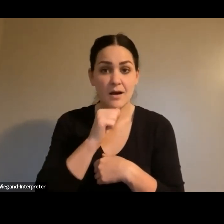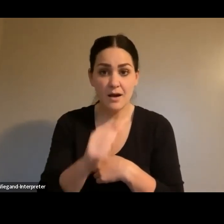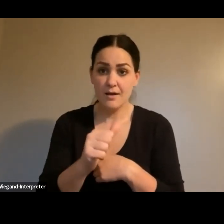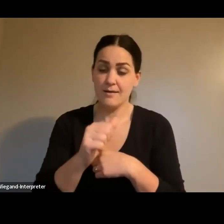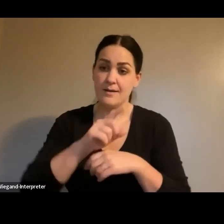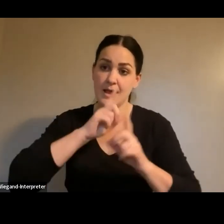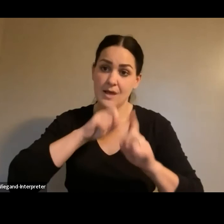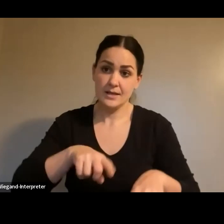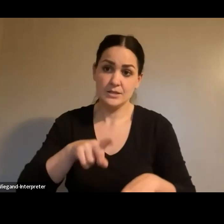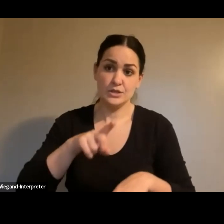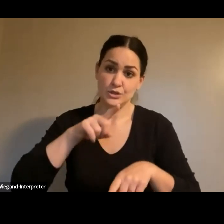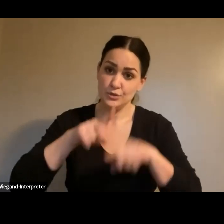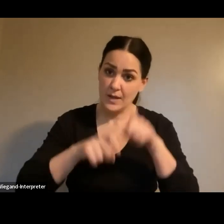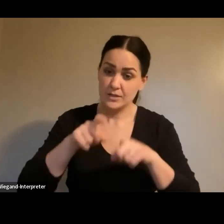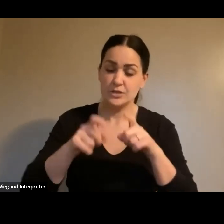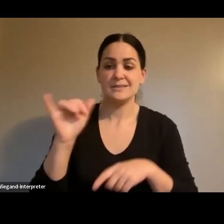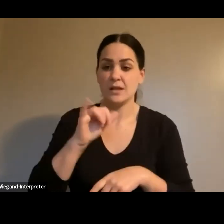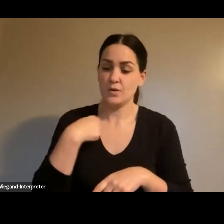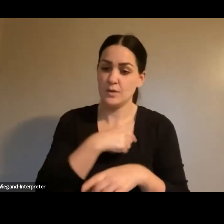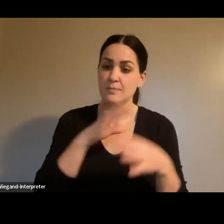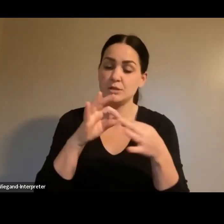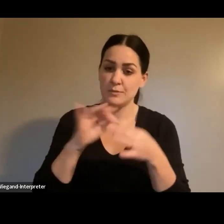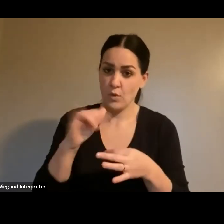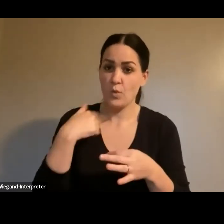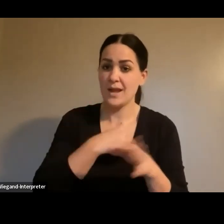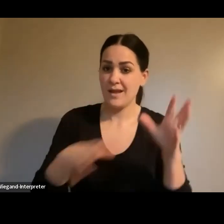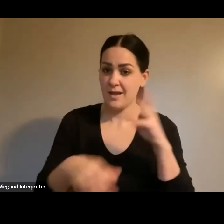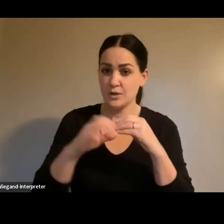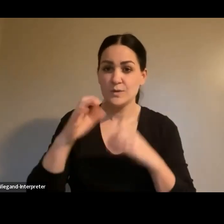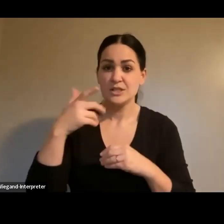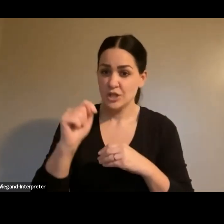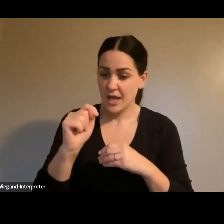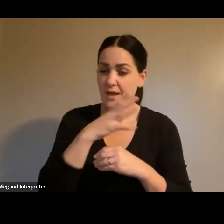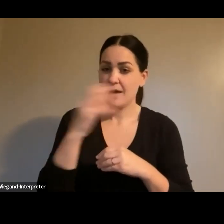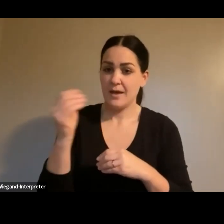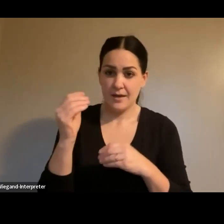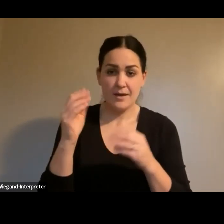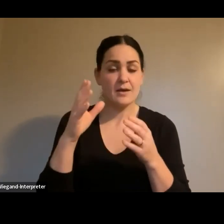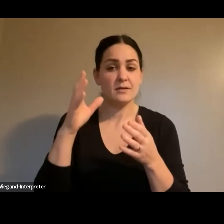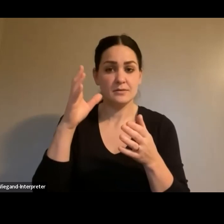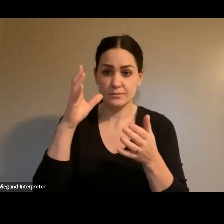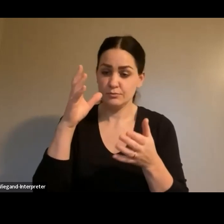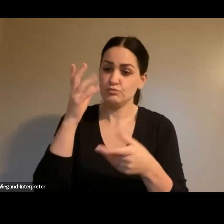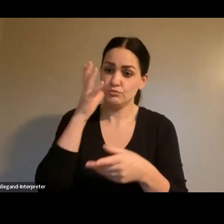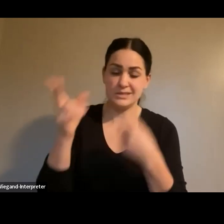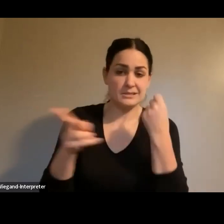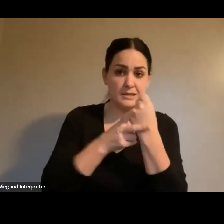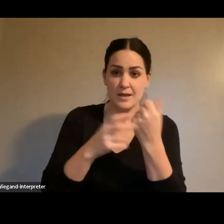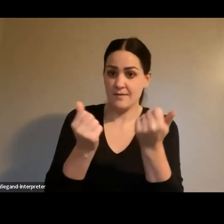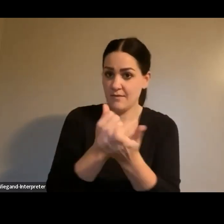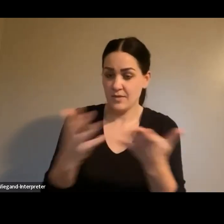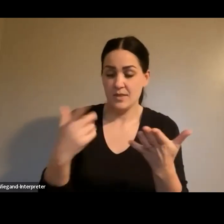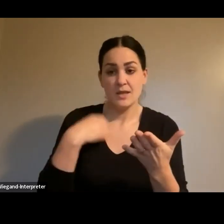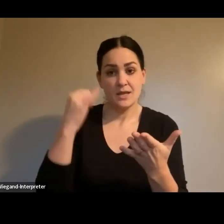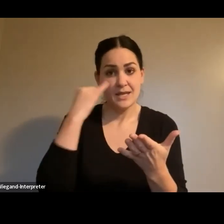again, as we mentioned before, we have those saved and we'll follow up for any of those that we need to reach out personally. We'll do that. And any other new updates,